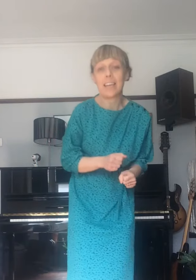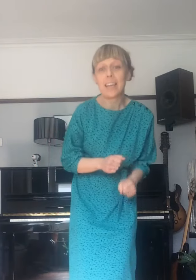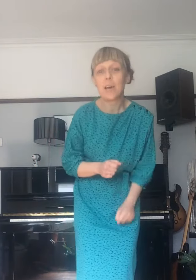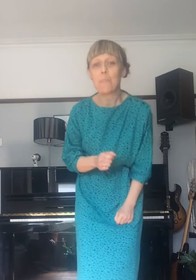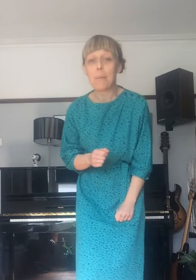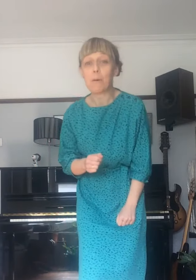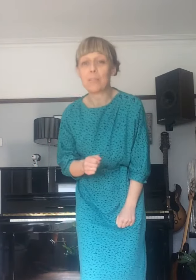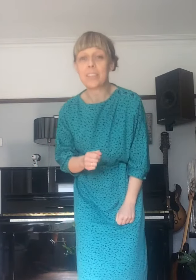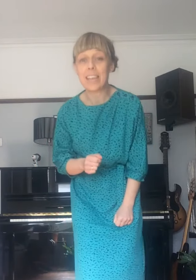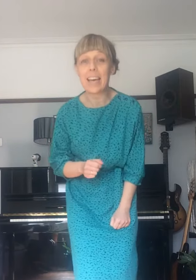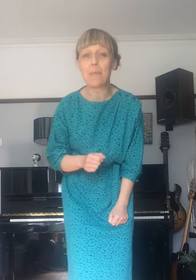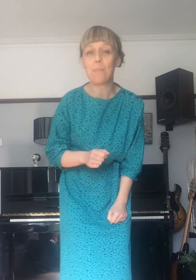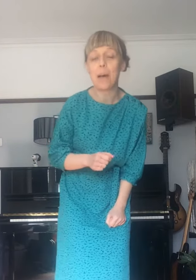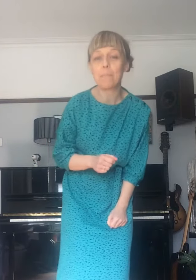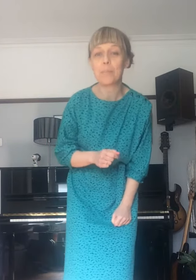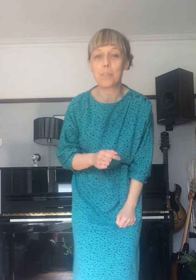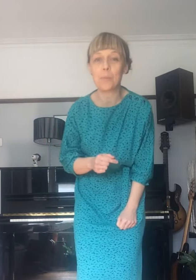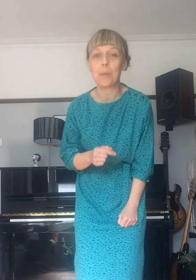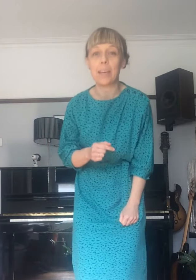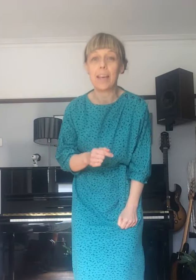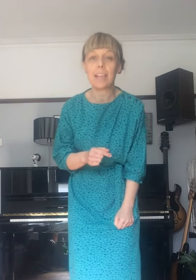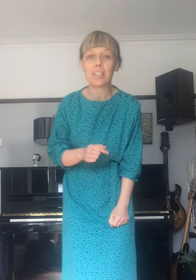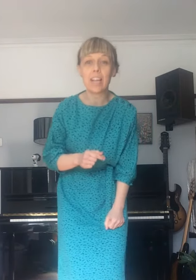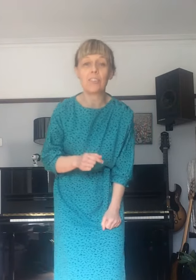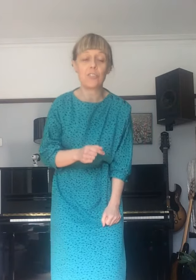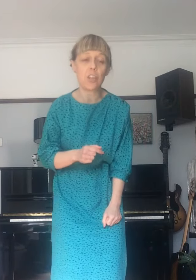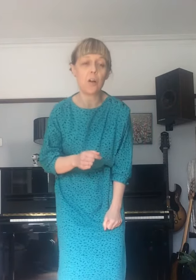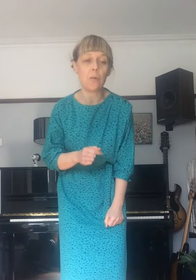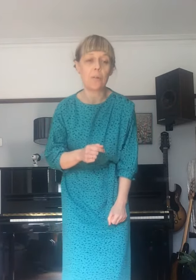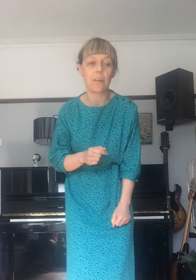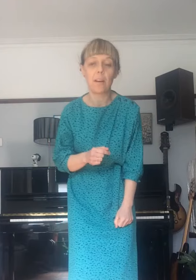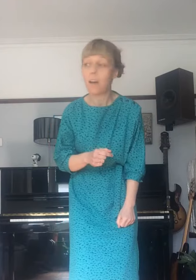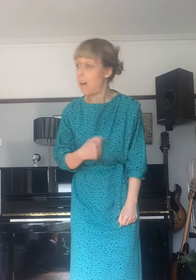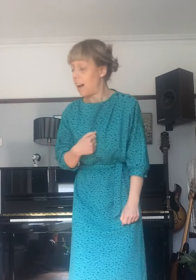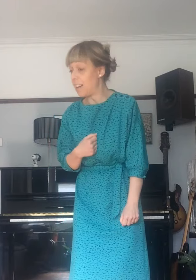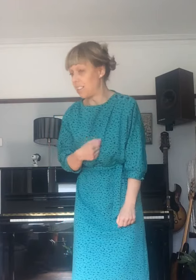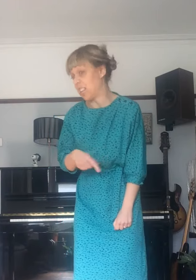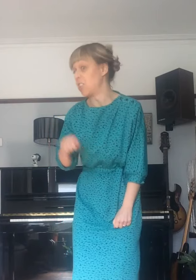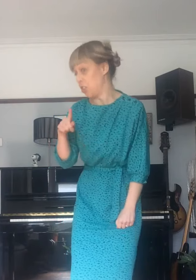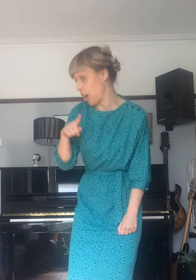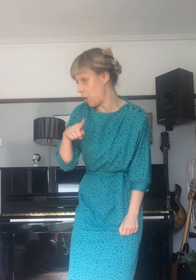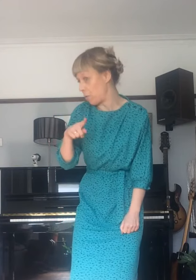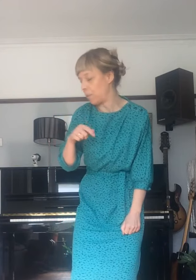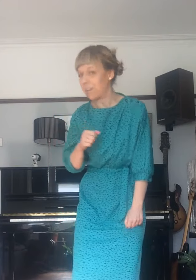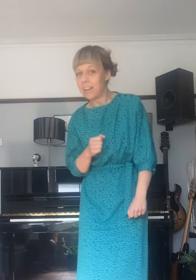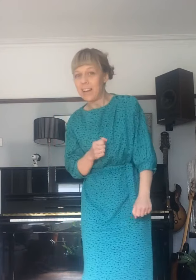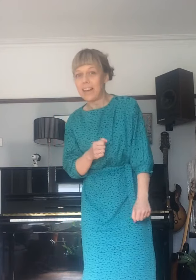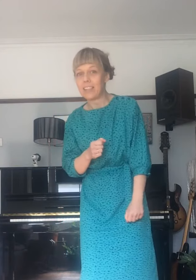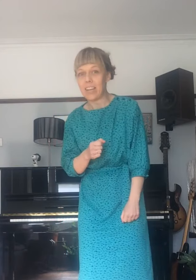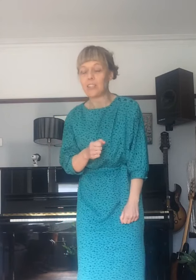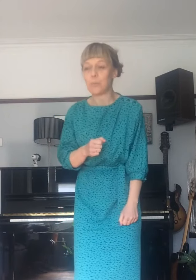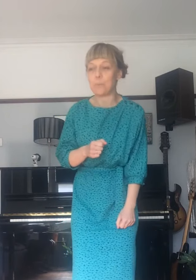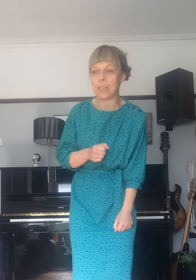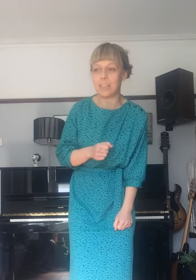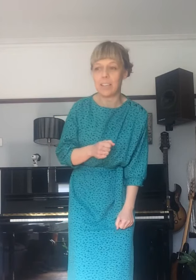day my boss came up to me. He said, Joe. I said, yo. He said, you busy.